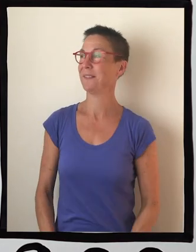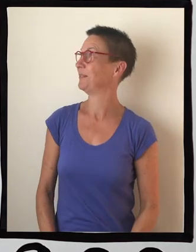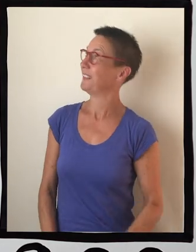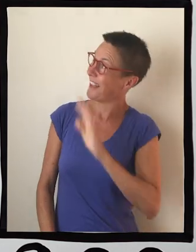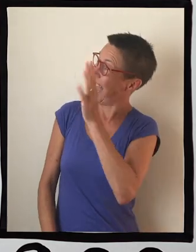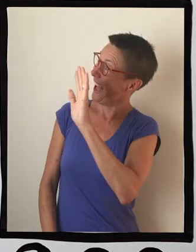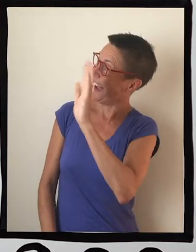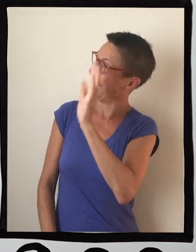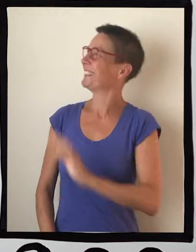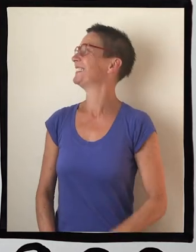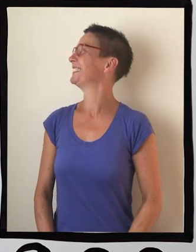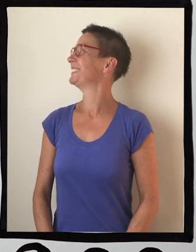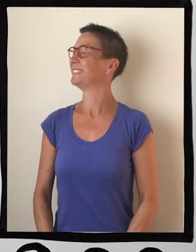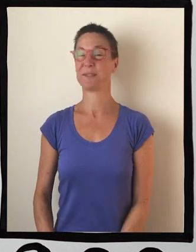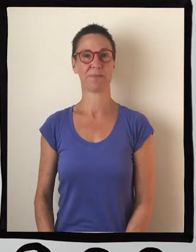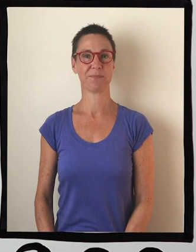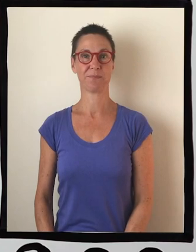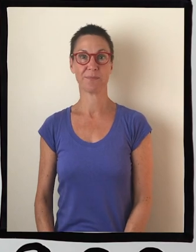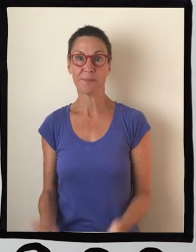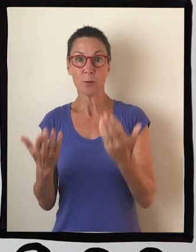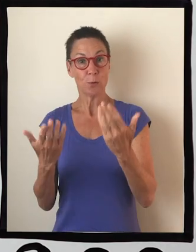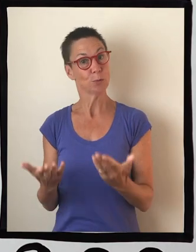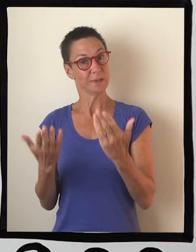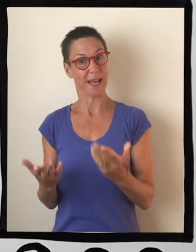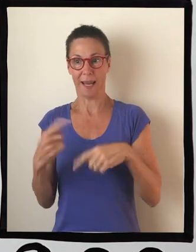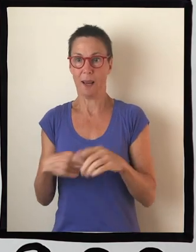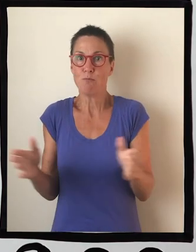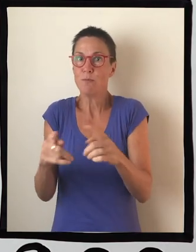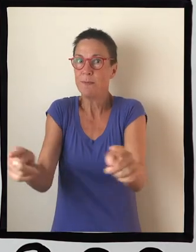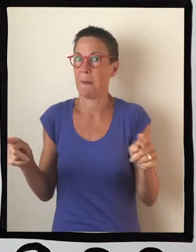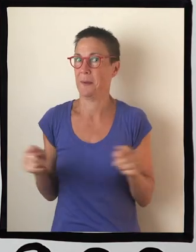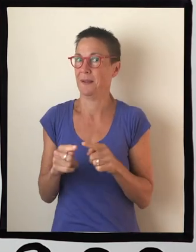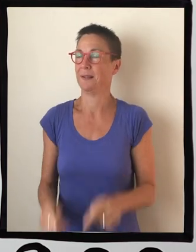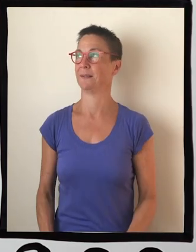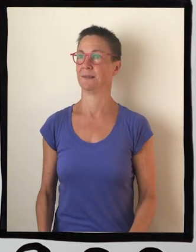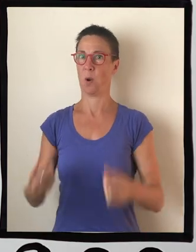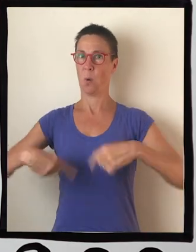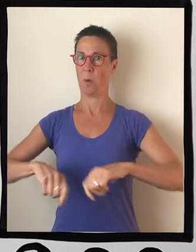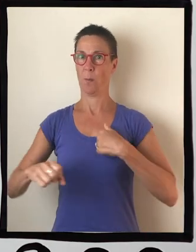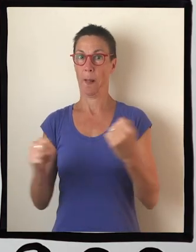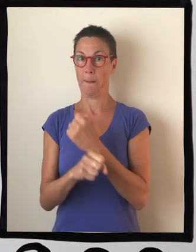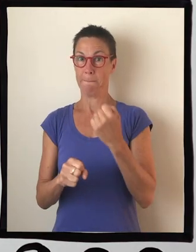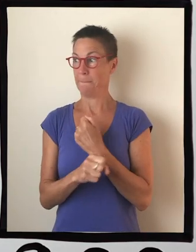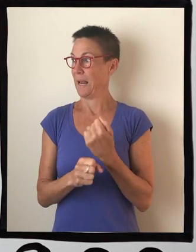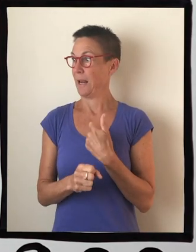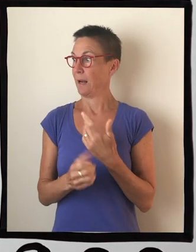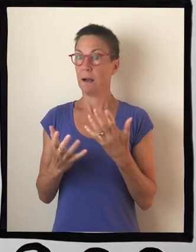Joe. Hello. On today's Anna and RG's Broom Cupboard, we're going to be making a pair of giant